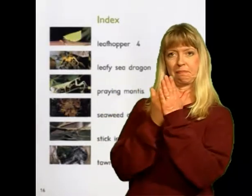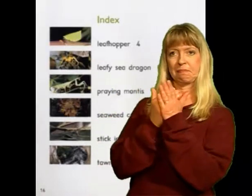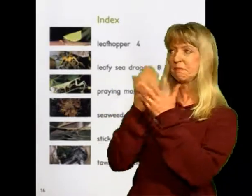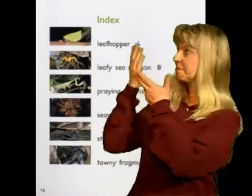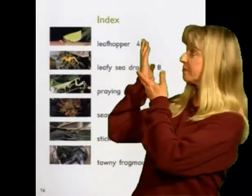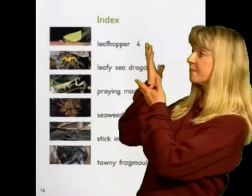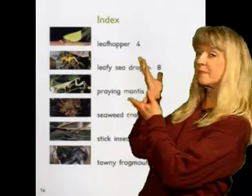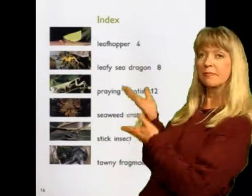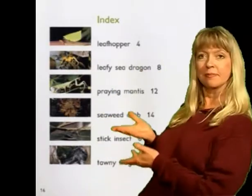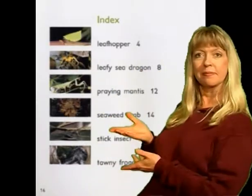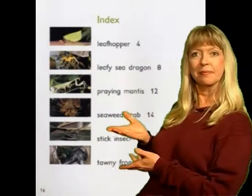Index